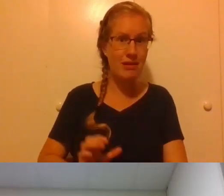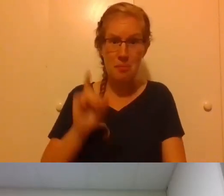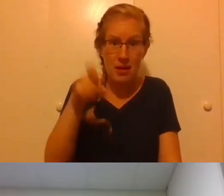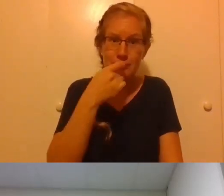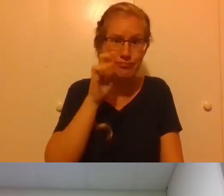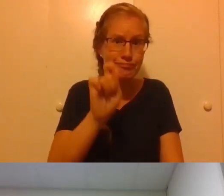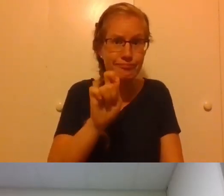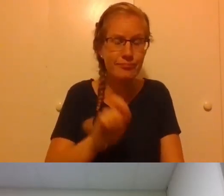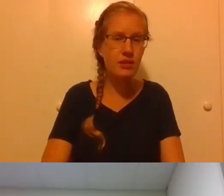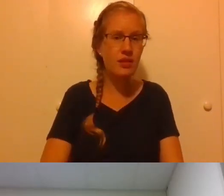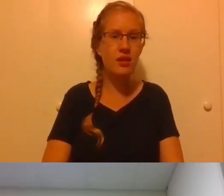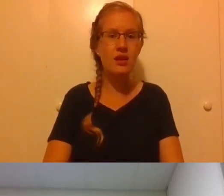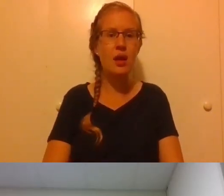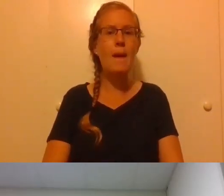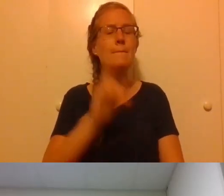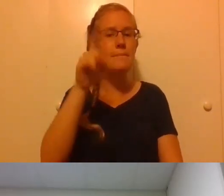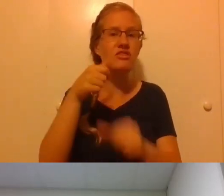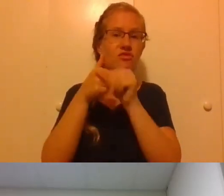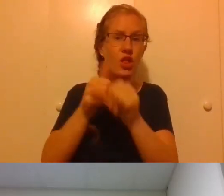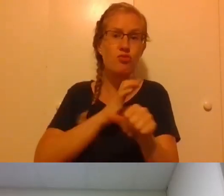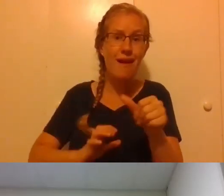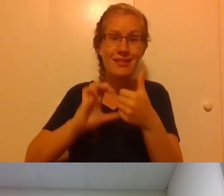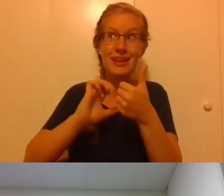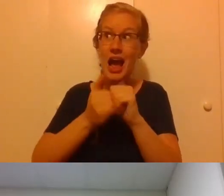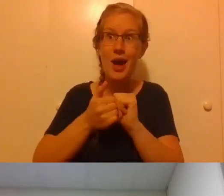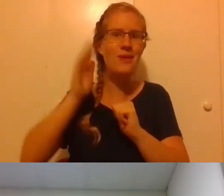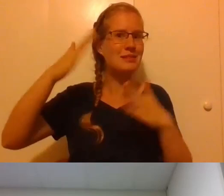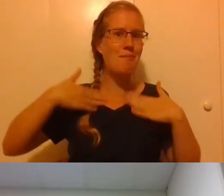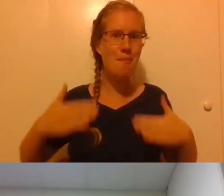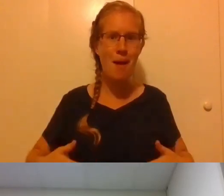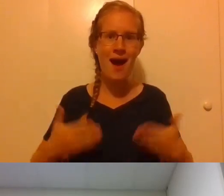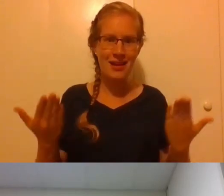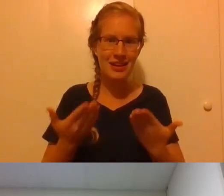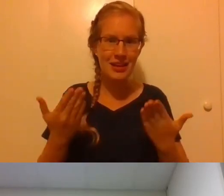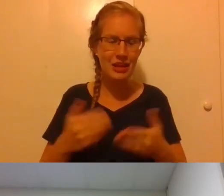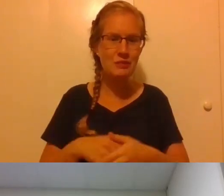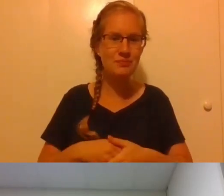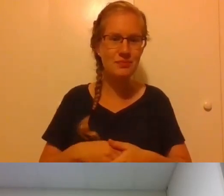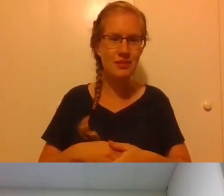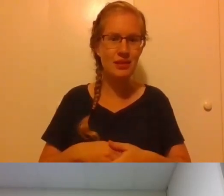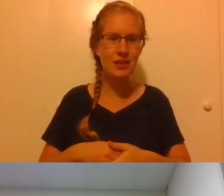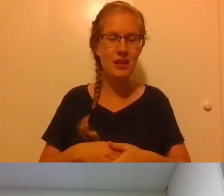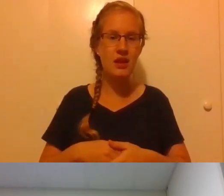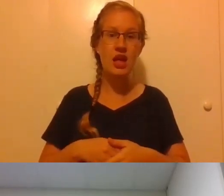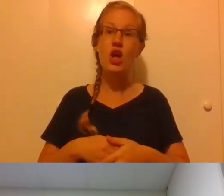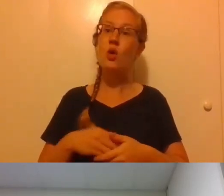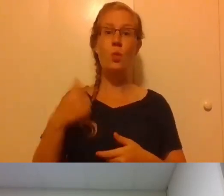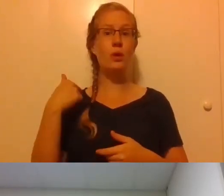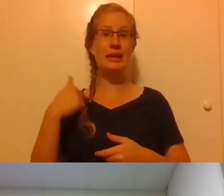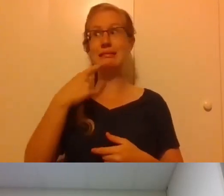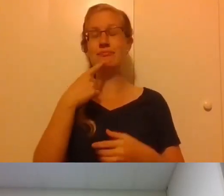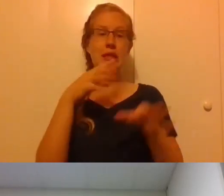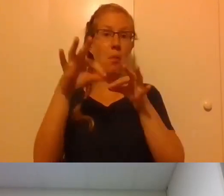Christ, and one must follow Christ in his body. And so we never script, this is the way to